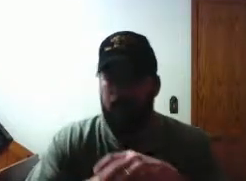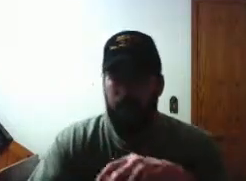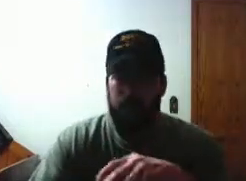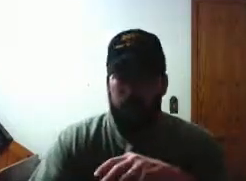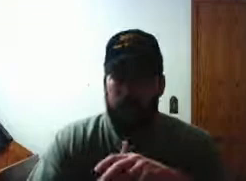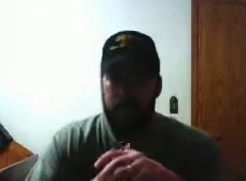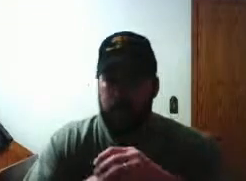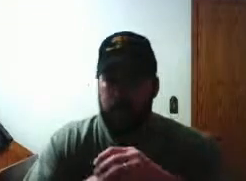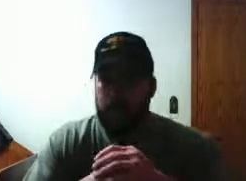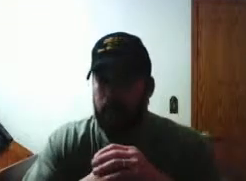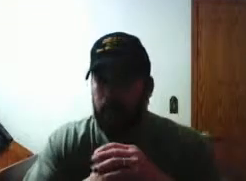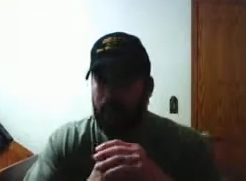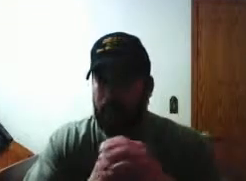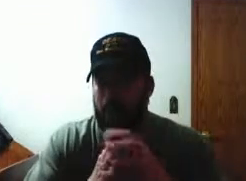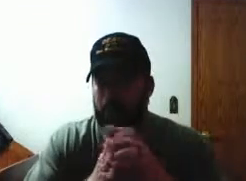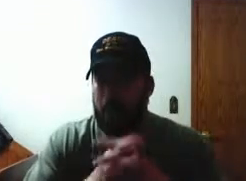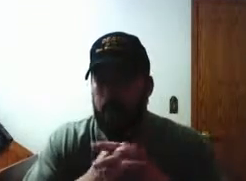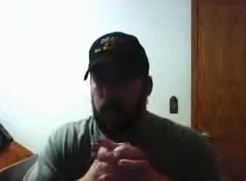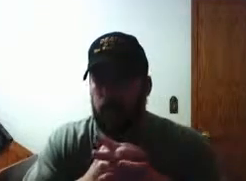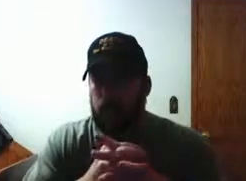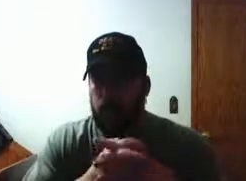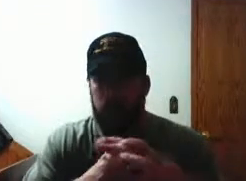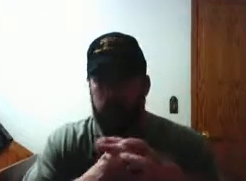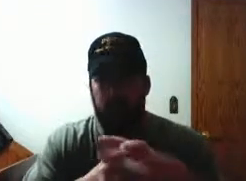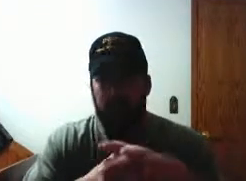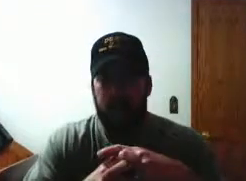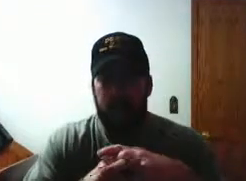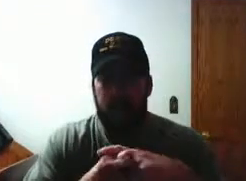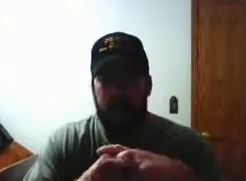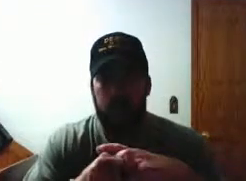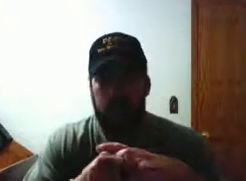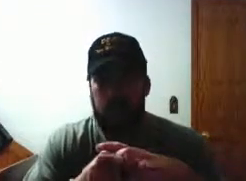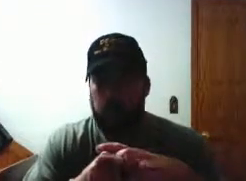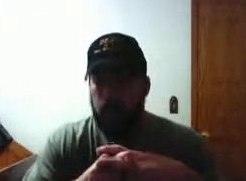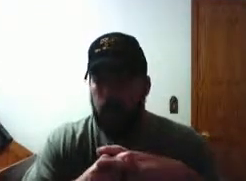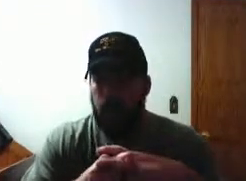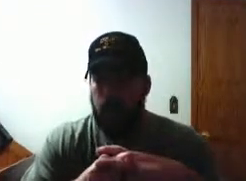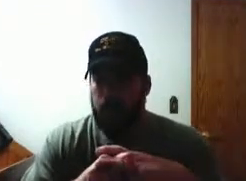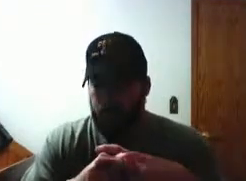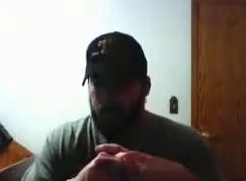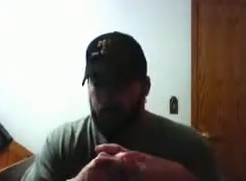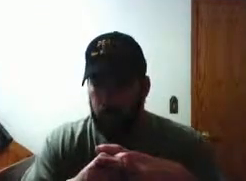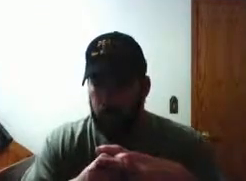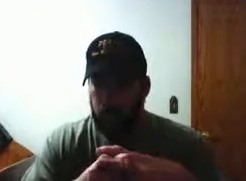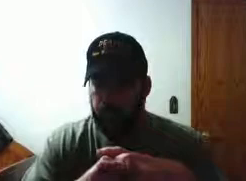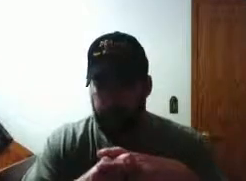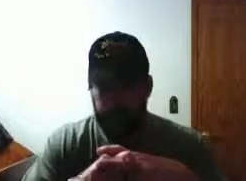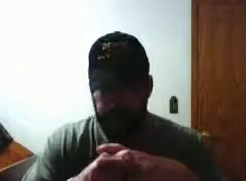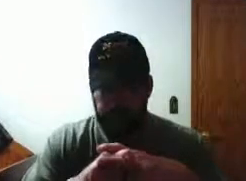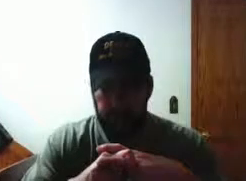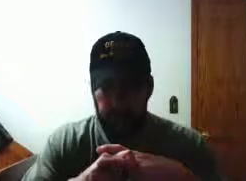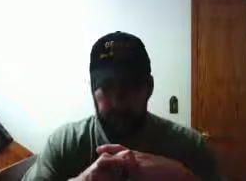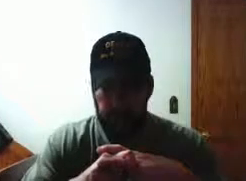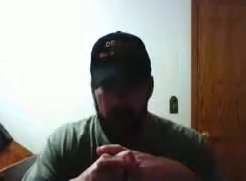plans uh i got things going on and i'm going to keep this side up for mostly for uh uh